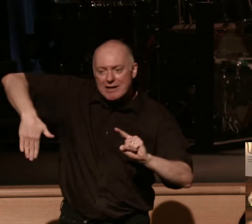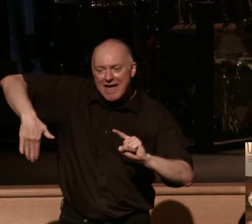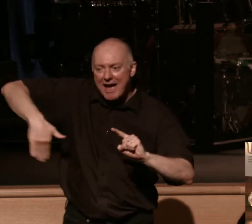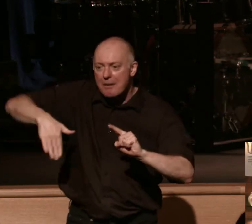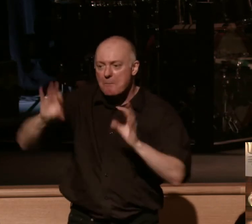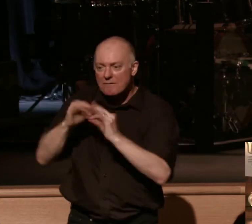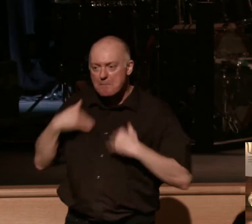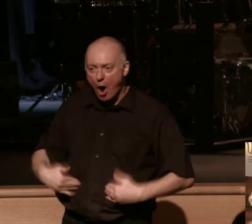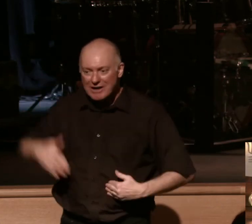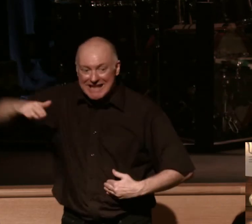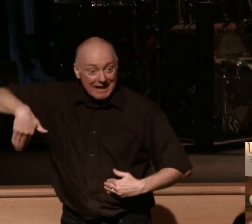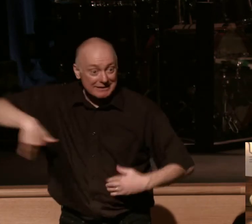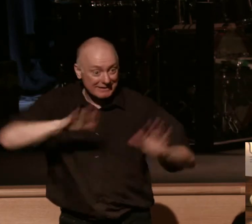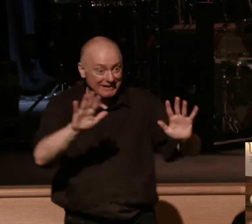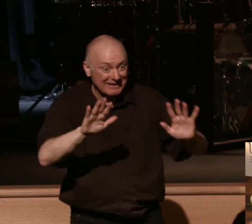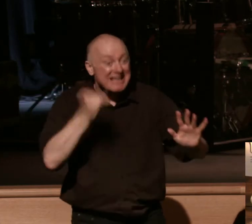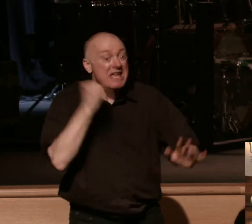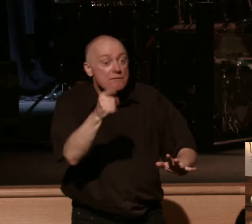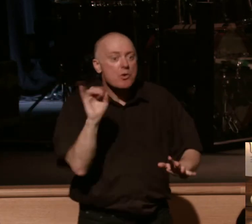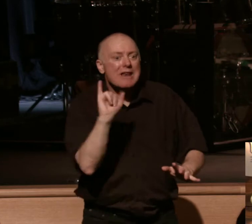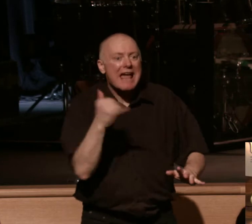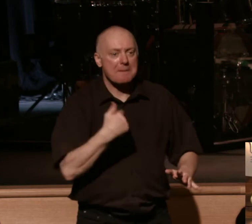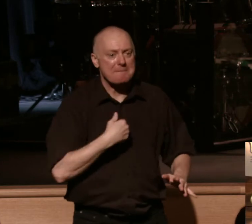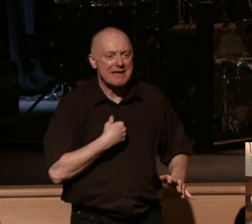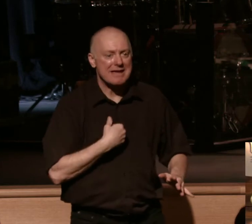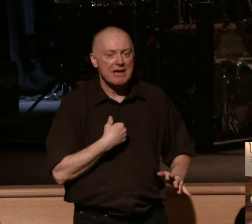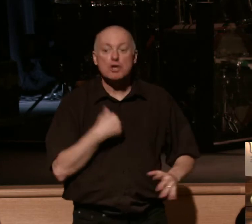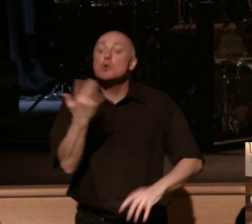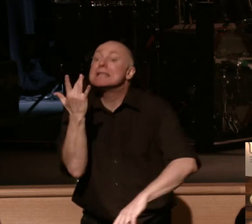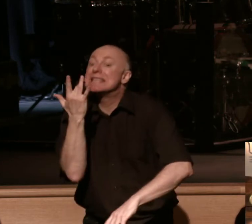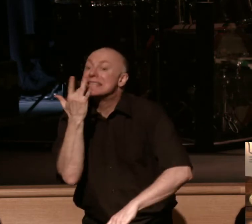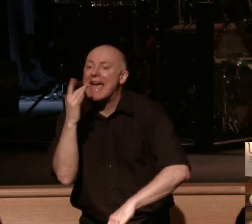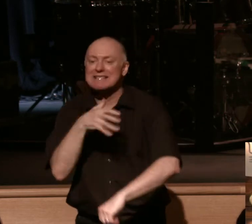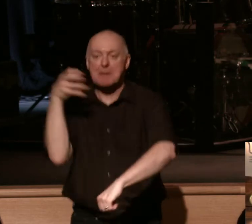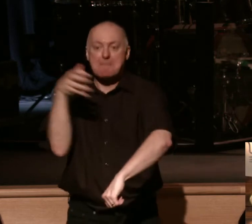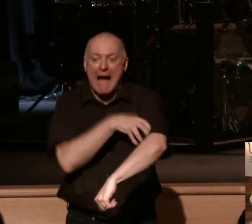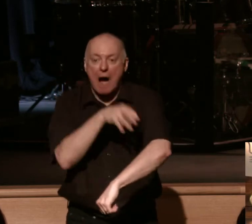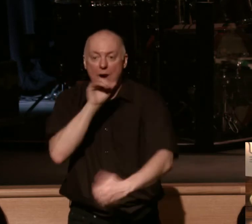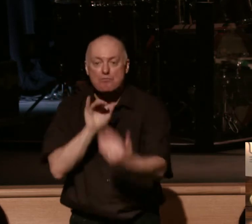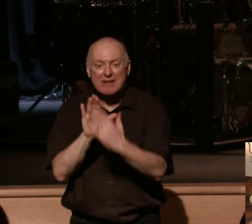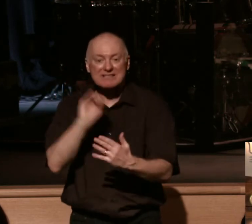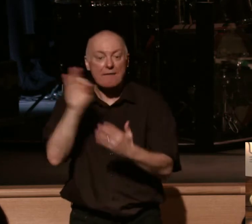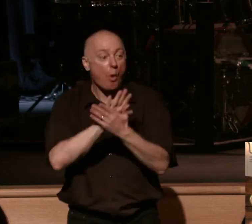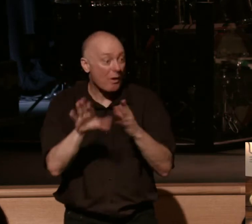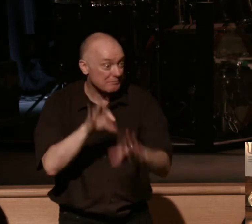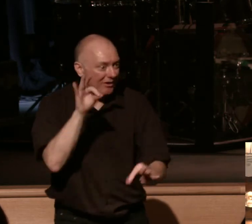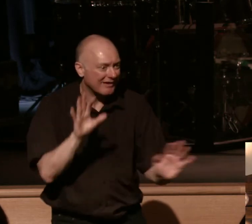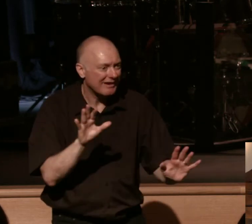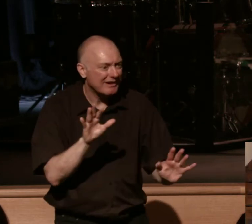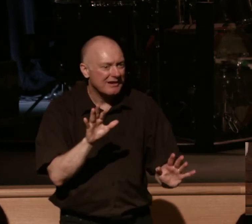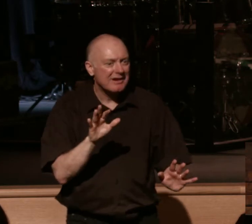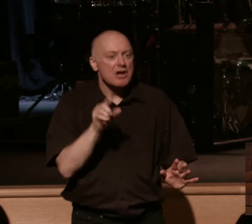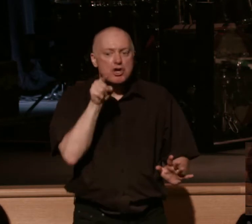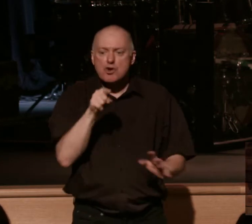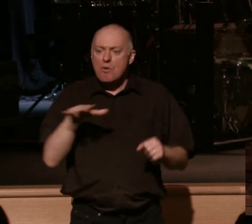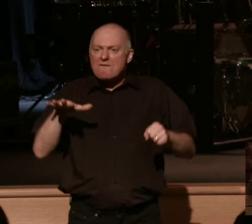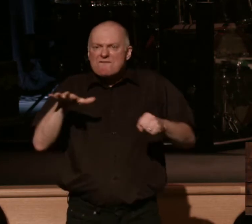come. If you're like me, you've had a taste of the power and the presence of the Holy Spirit. You've been filled with his